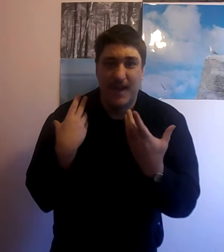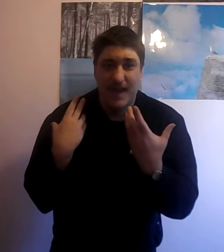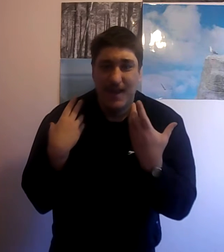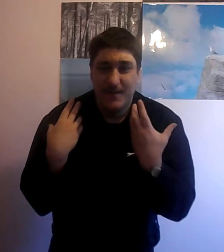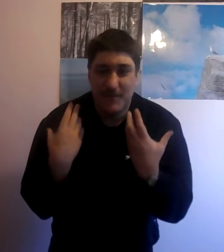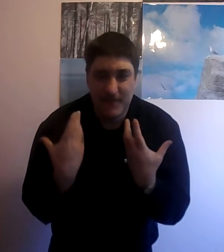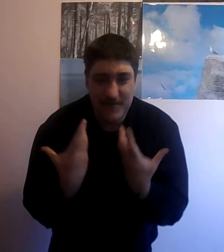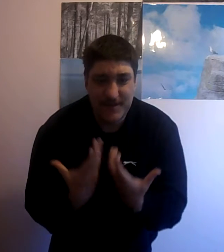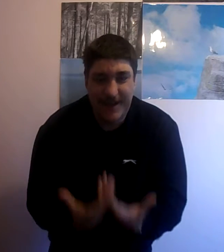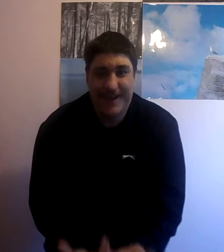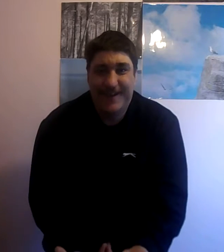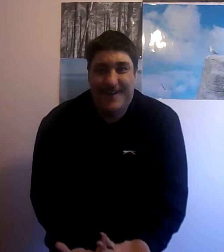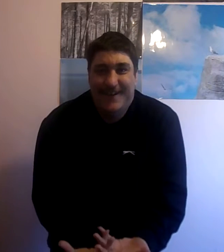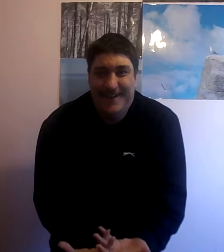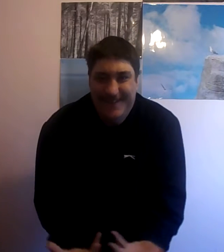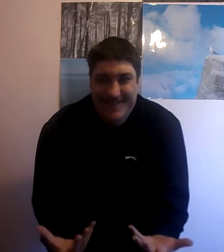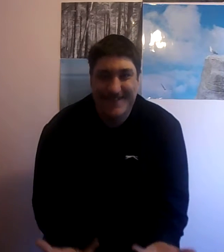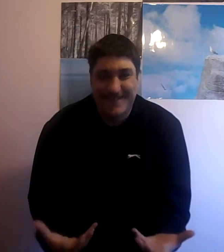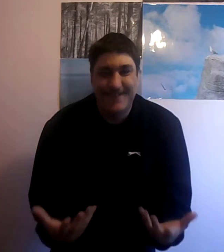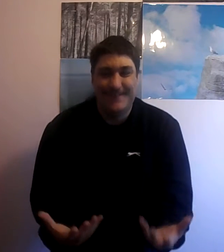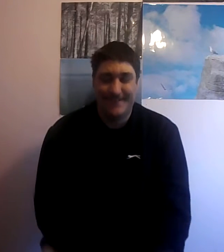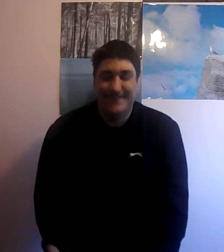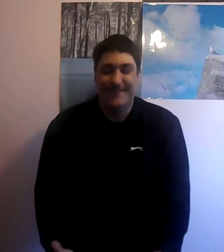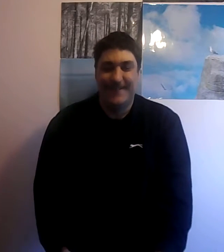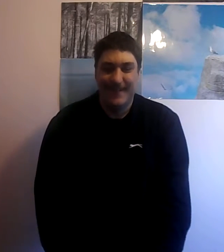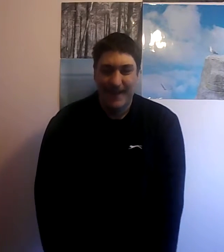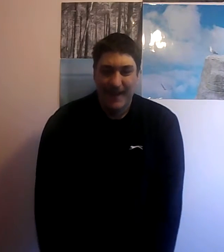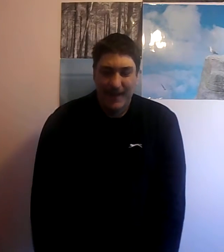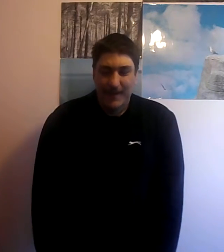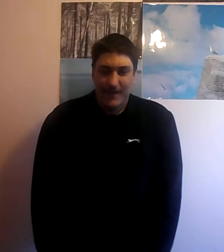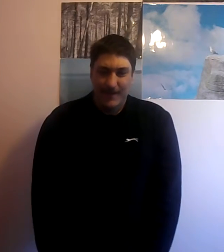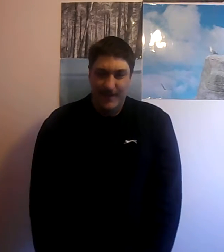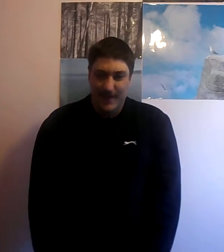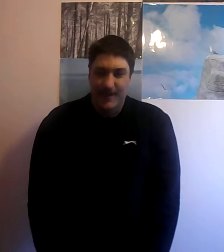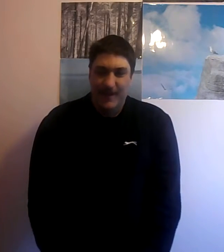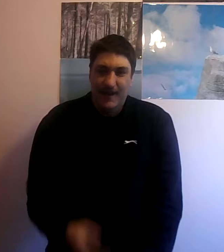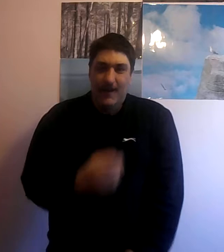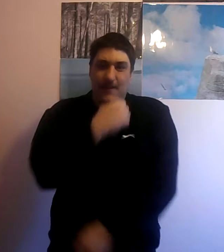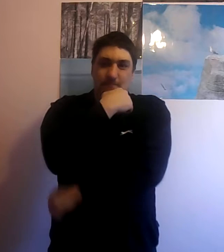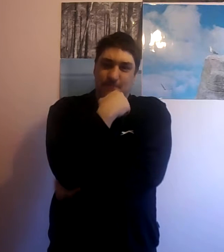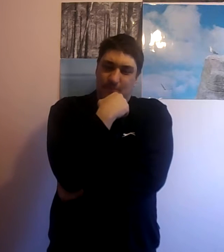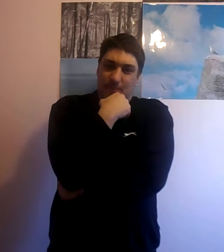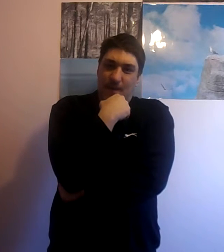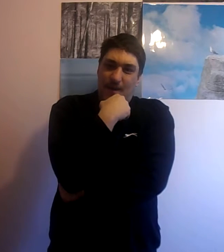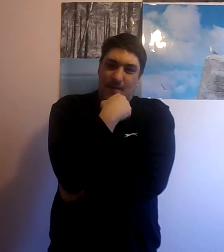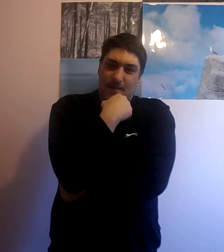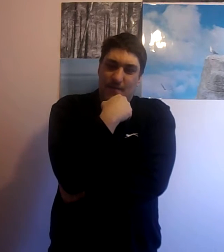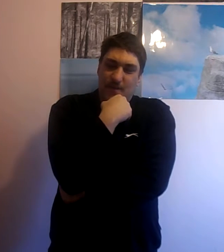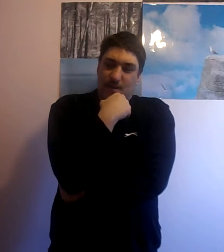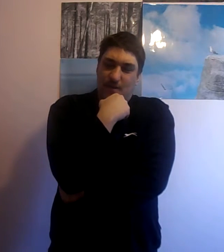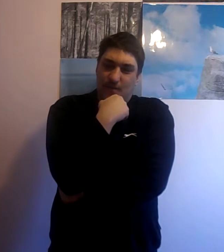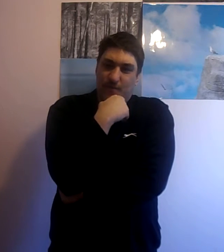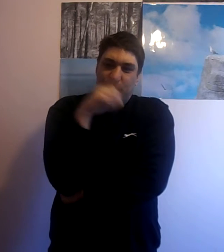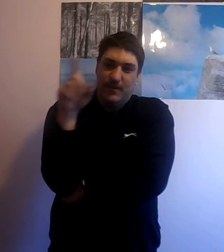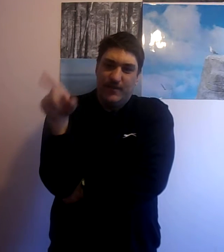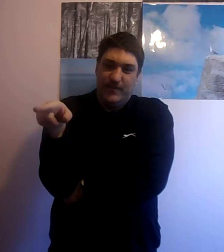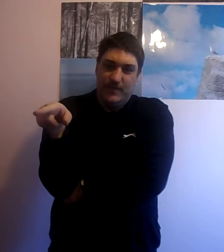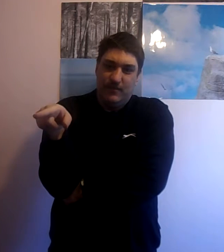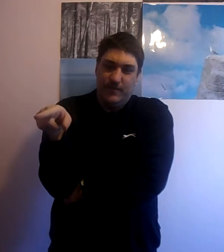the most ridiculous decisions yeah hmm you need gold steal some